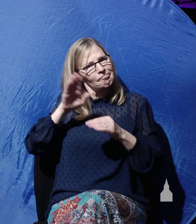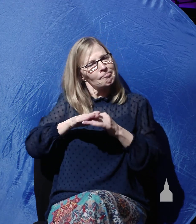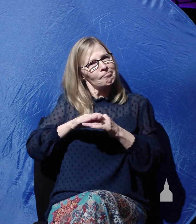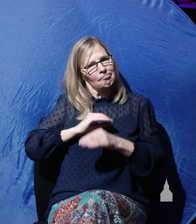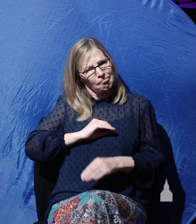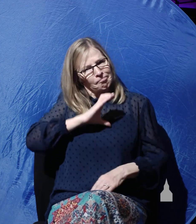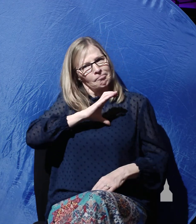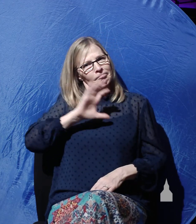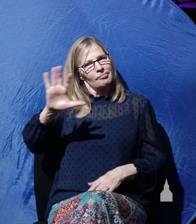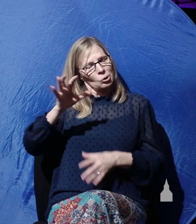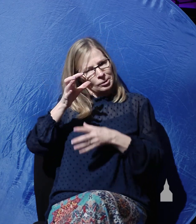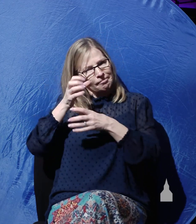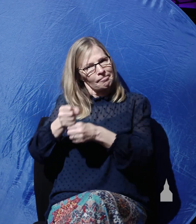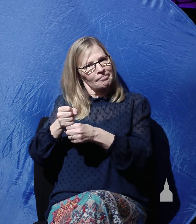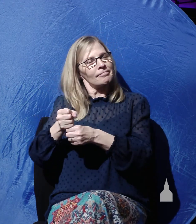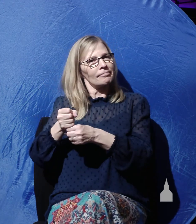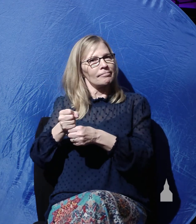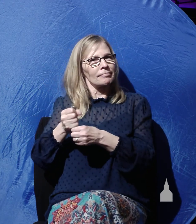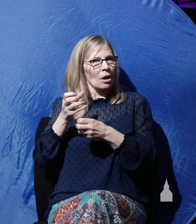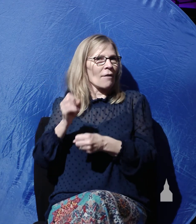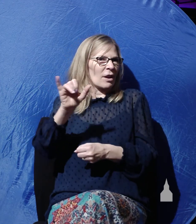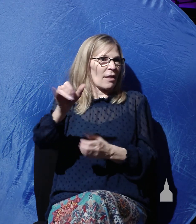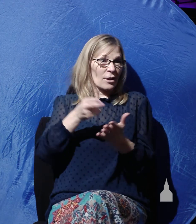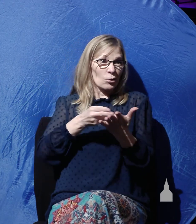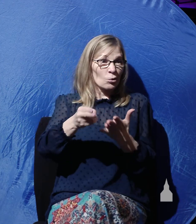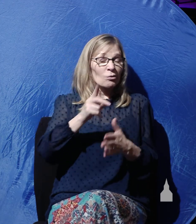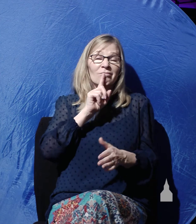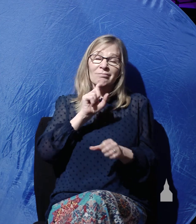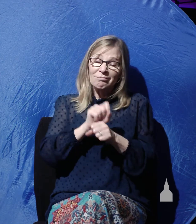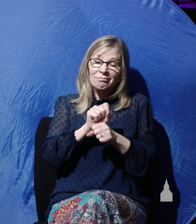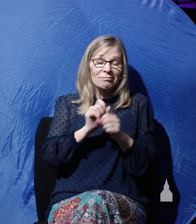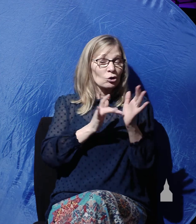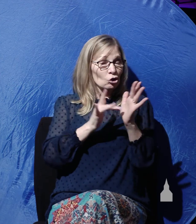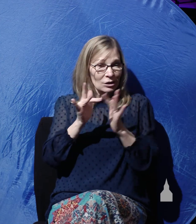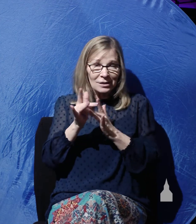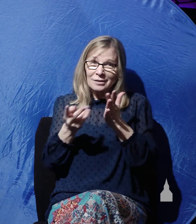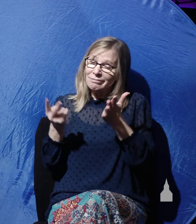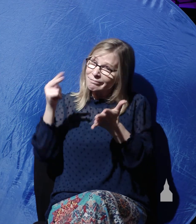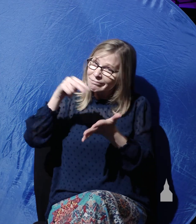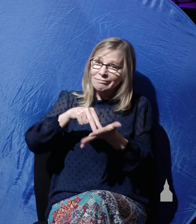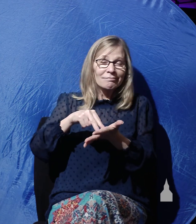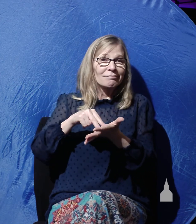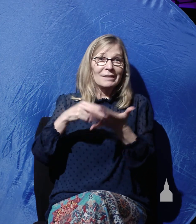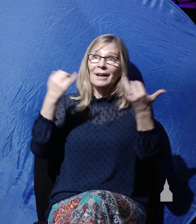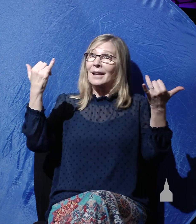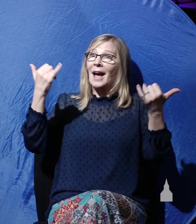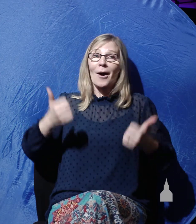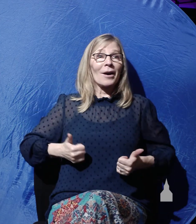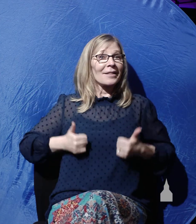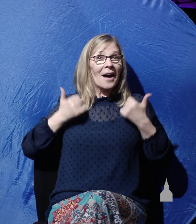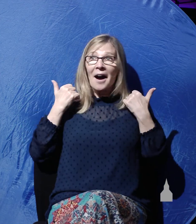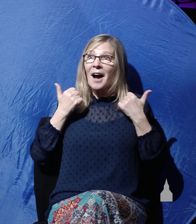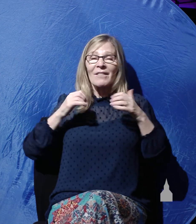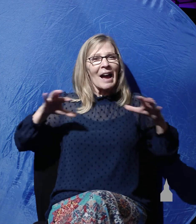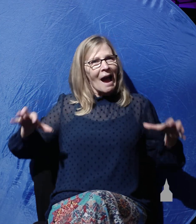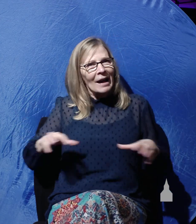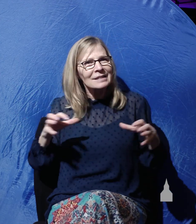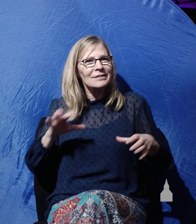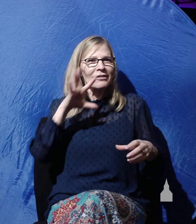Be confident in this truth. Jesus really did rise from the dead, and he is alive, and he is active in your life, so make